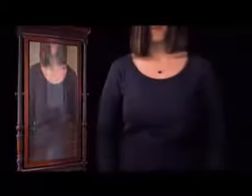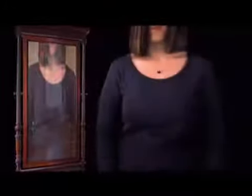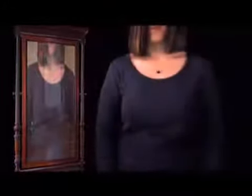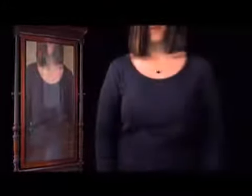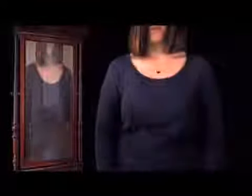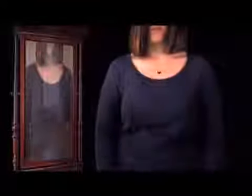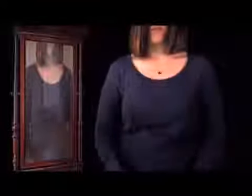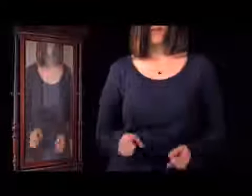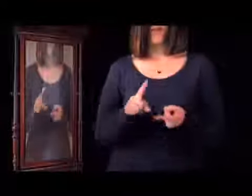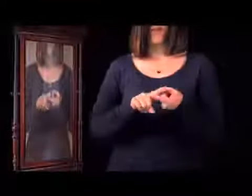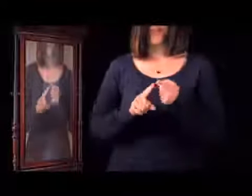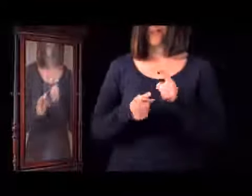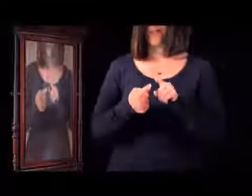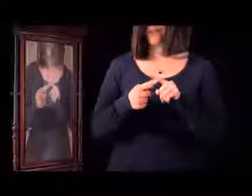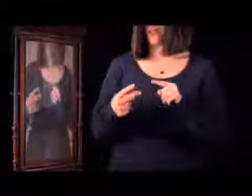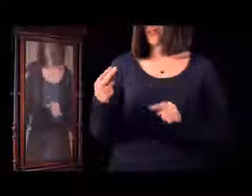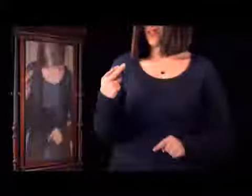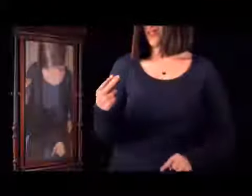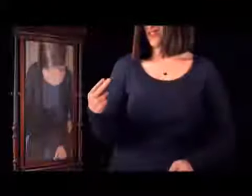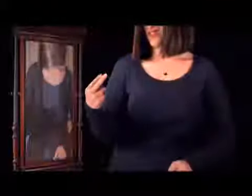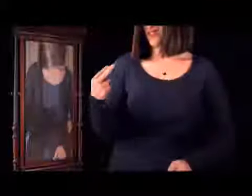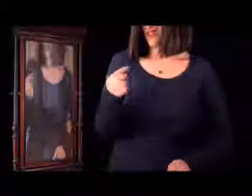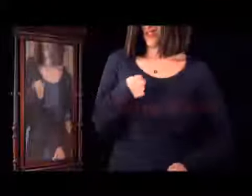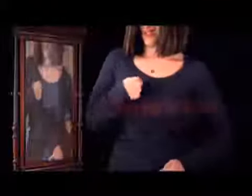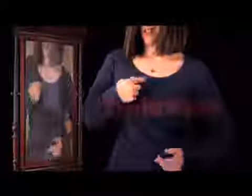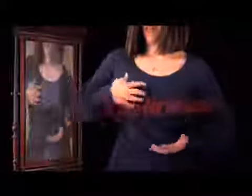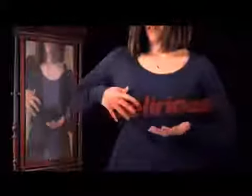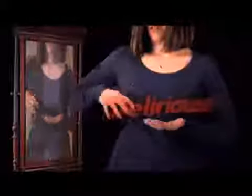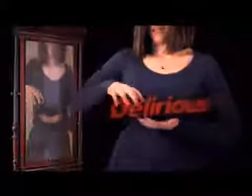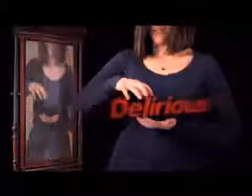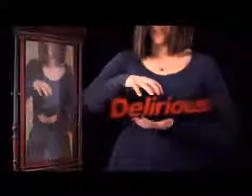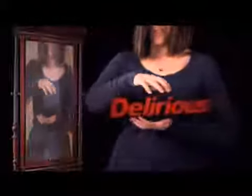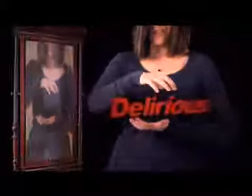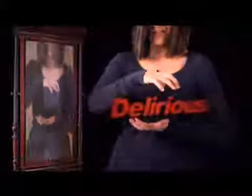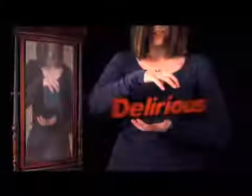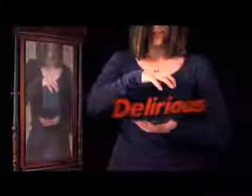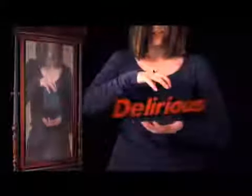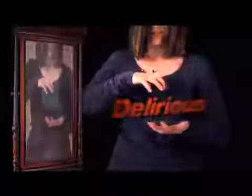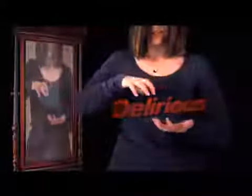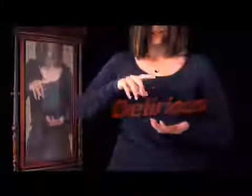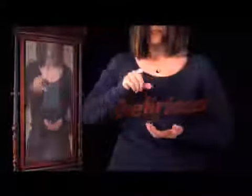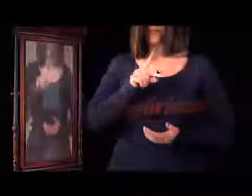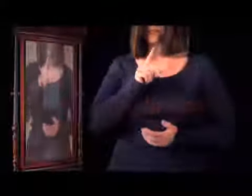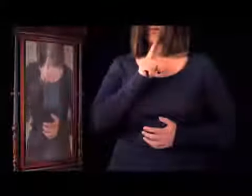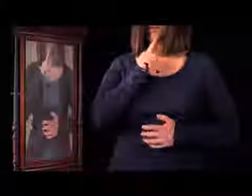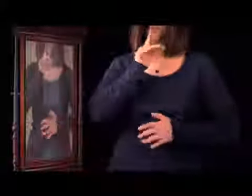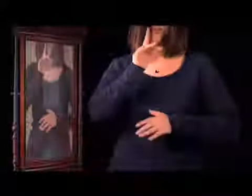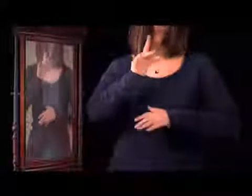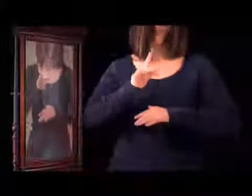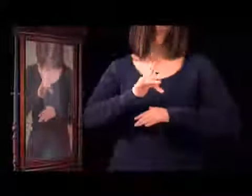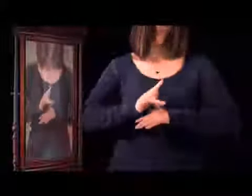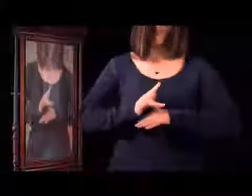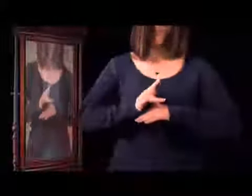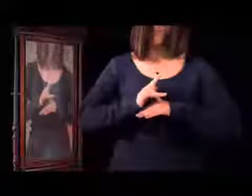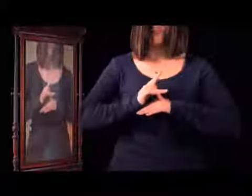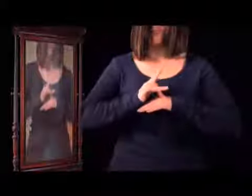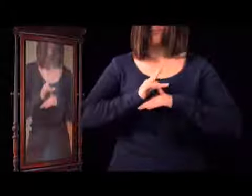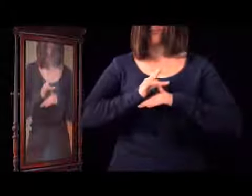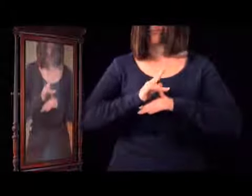Do I offend your delirious? So concerned.